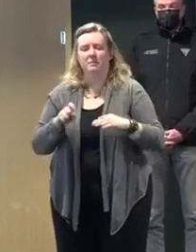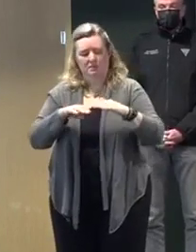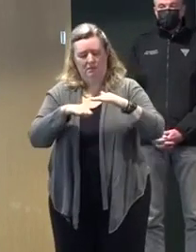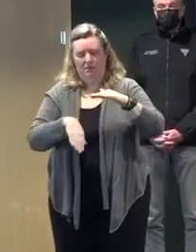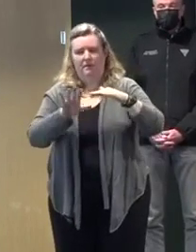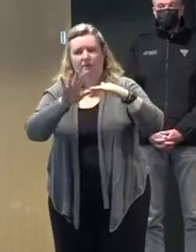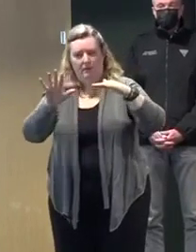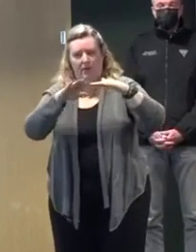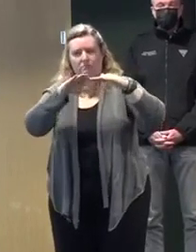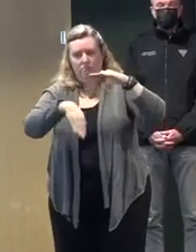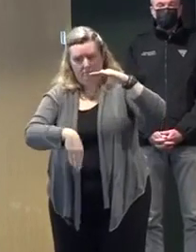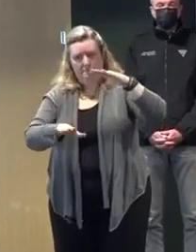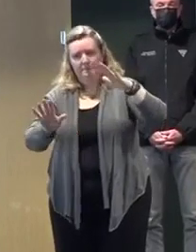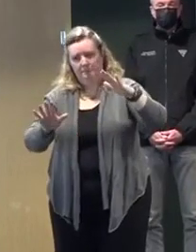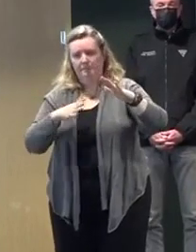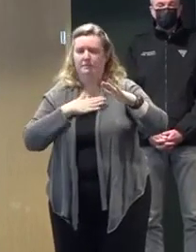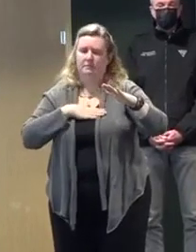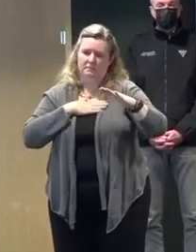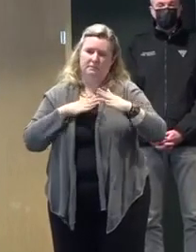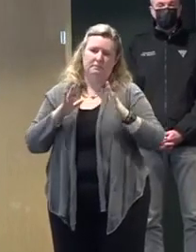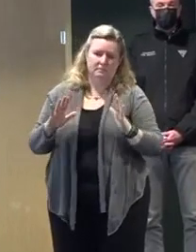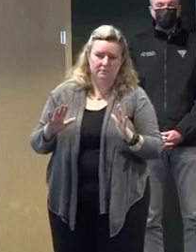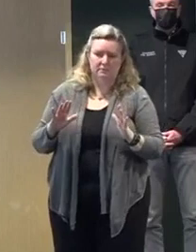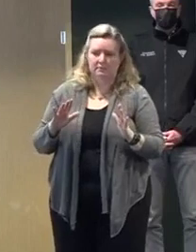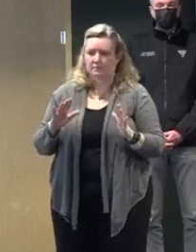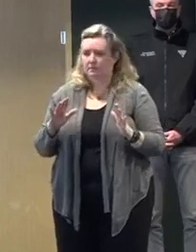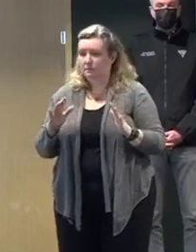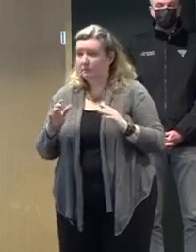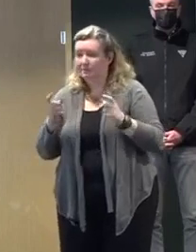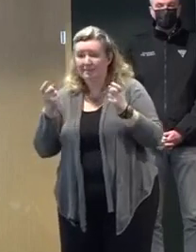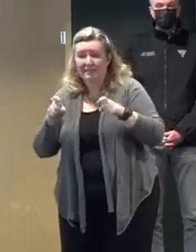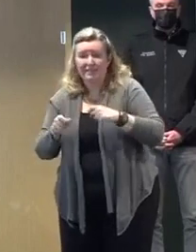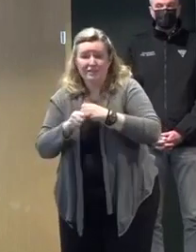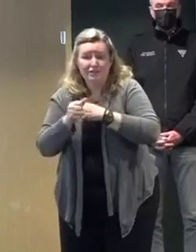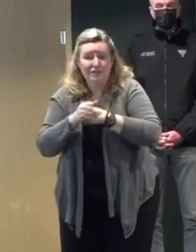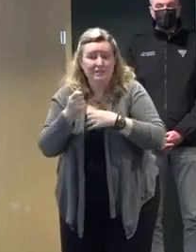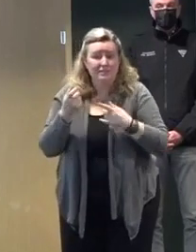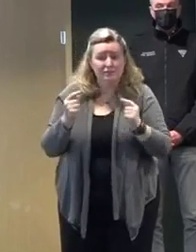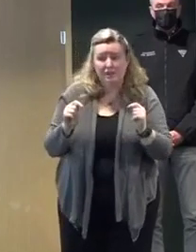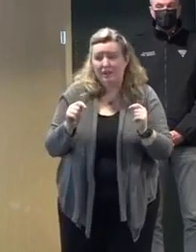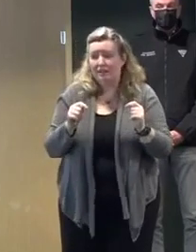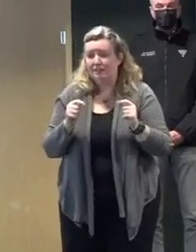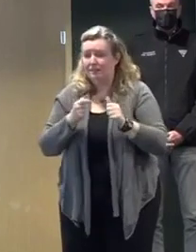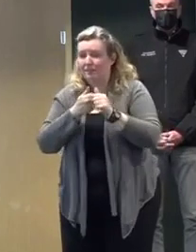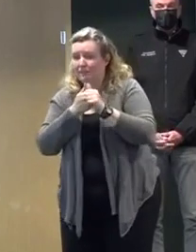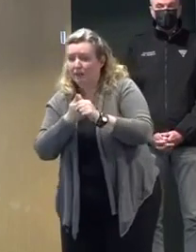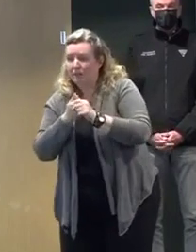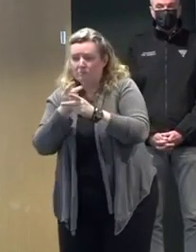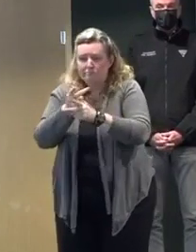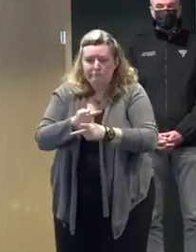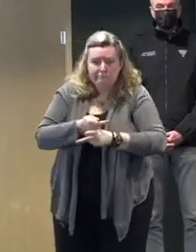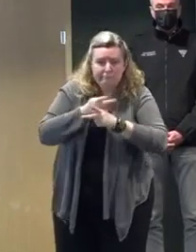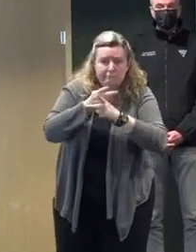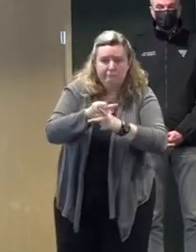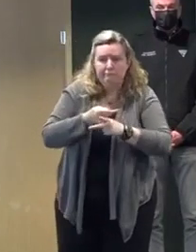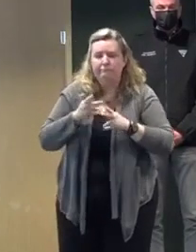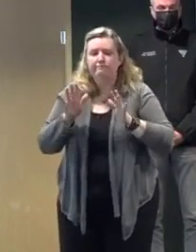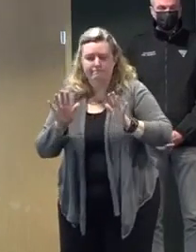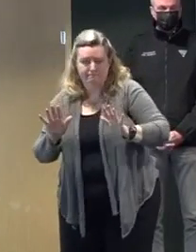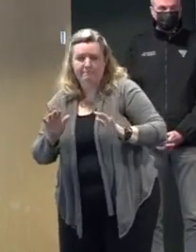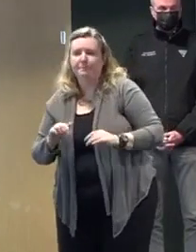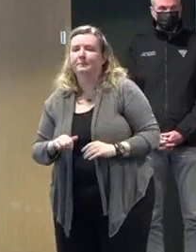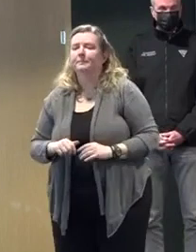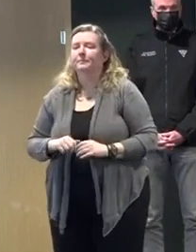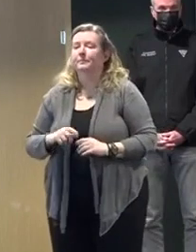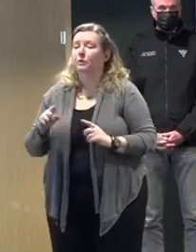speed, you manage the time you leave your home, and you manage the distance between you and the cars in front of you. It takes a lot longer to stop on